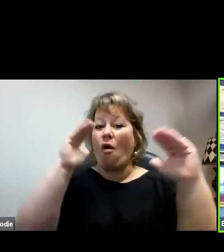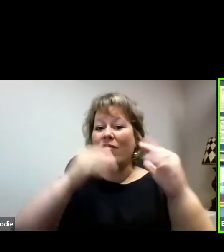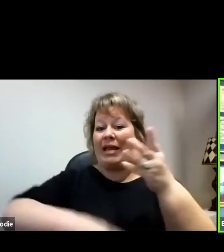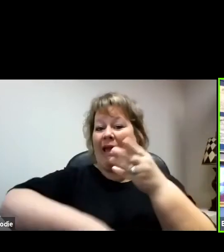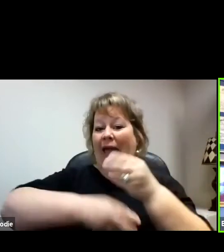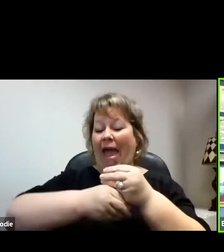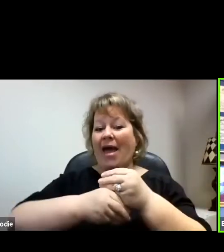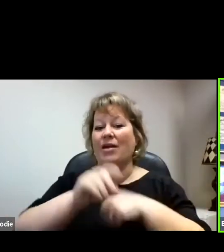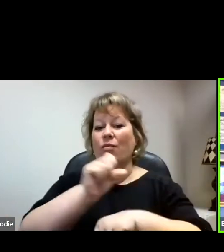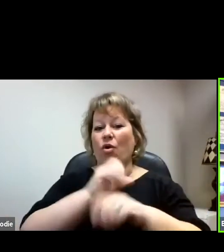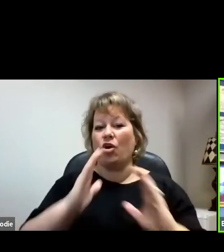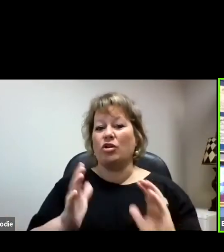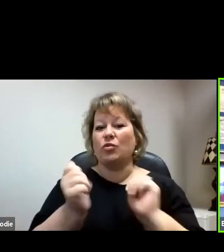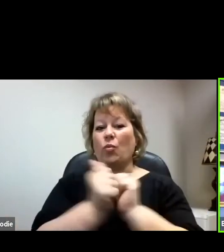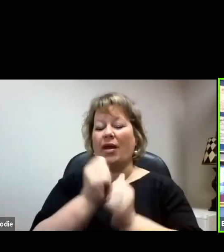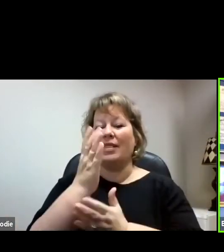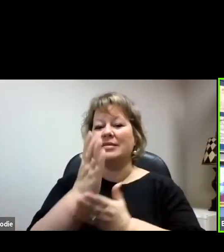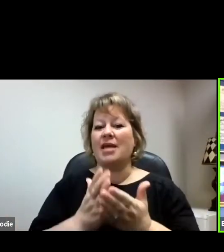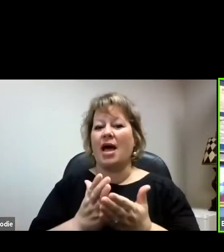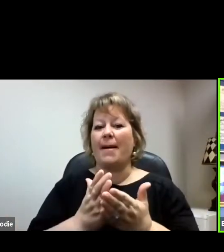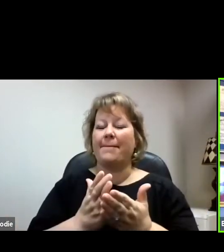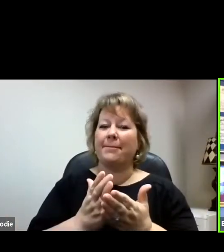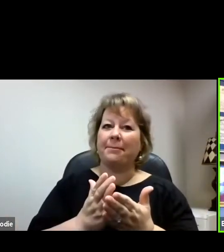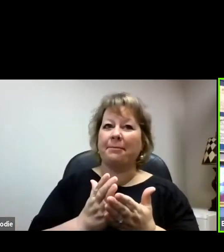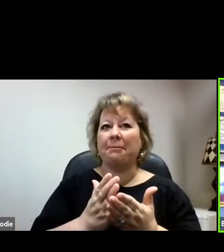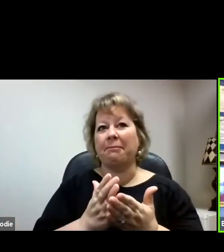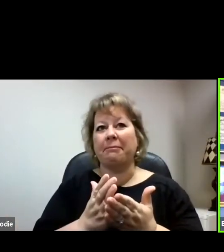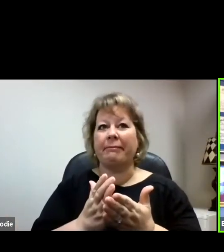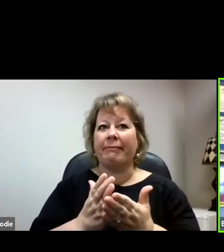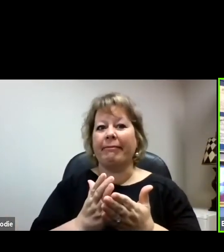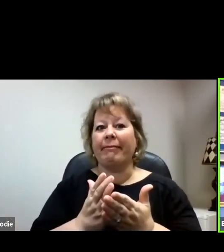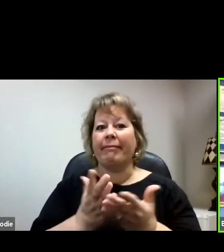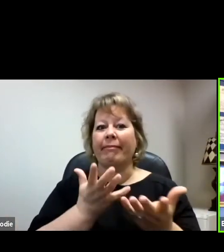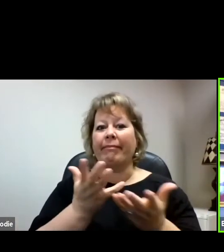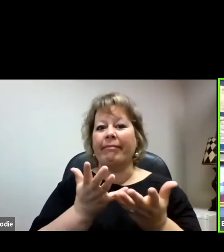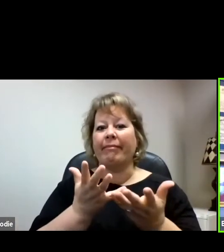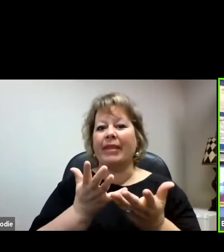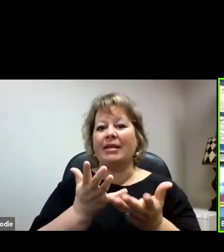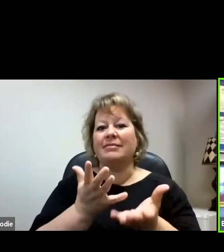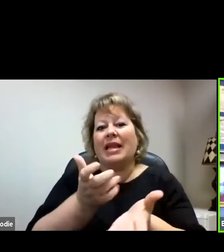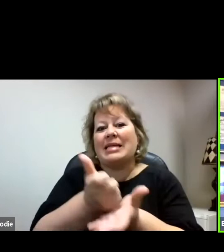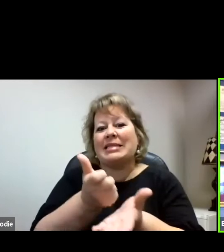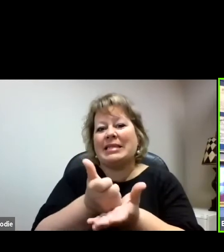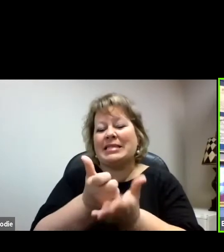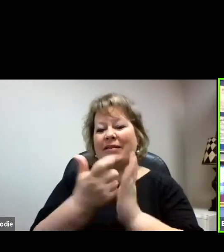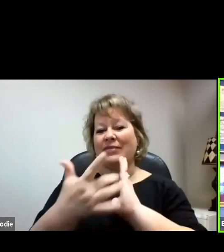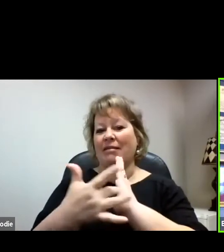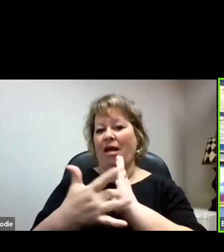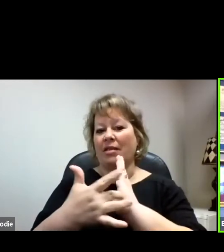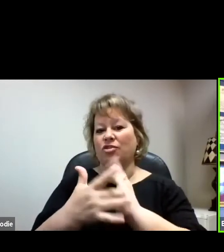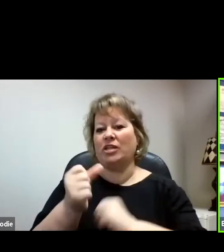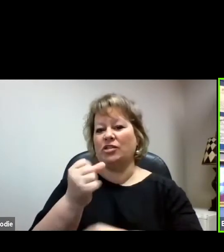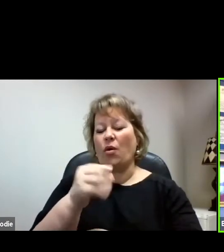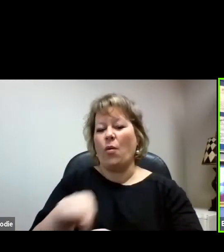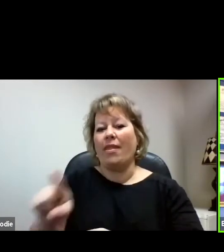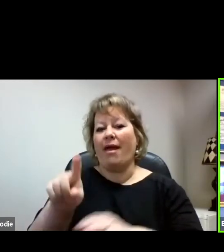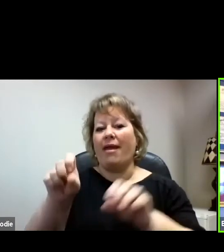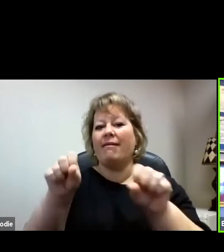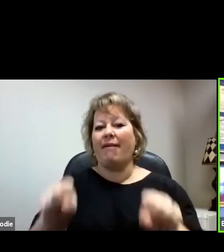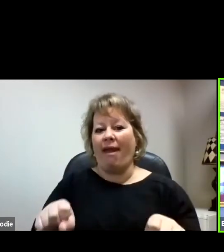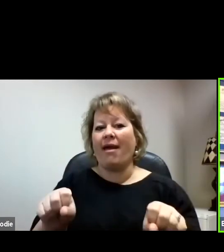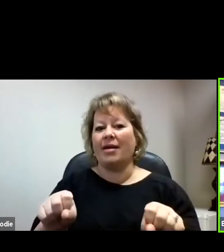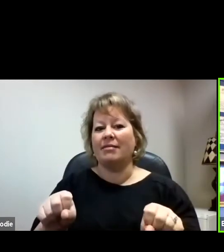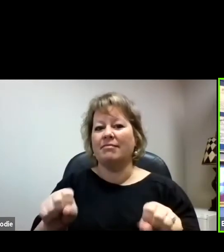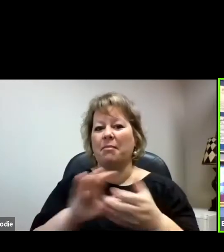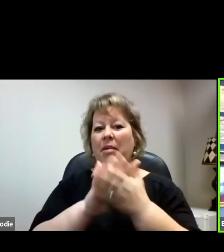some assistive technology so they can be a very